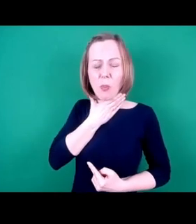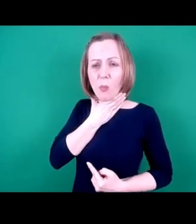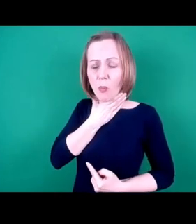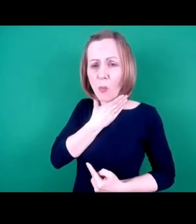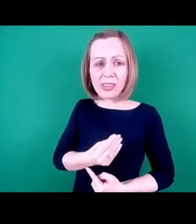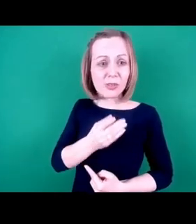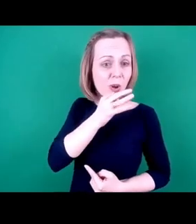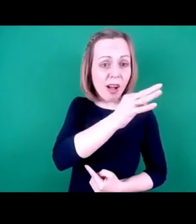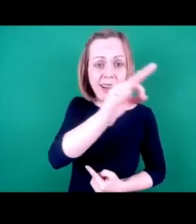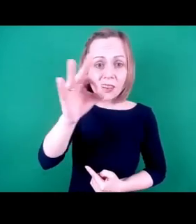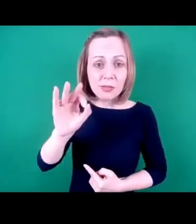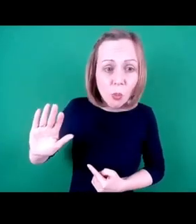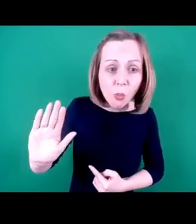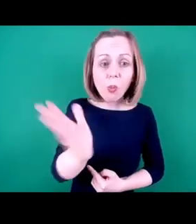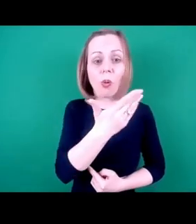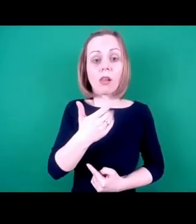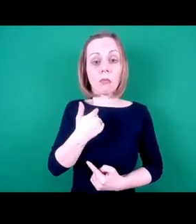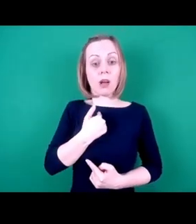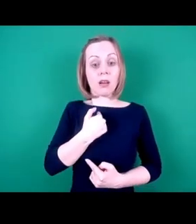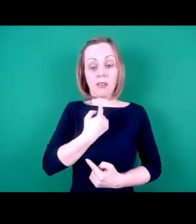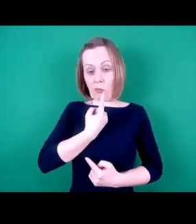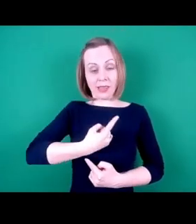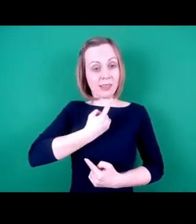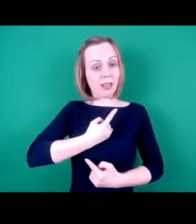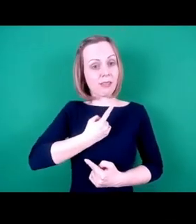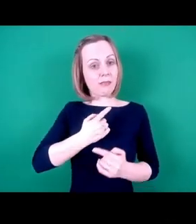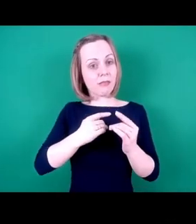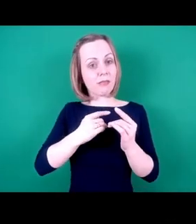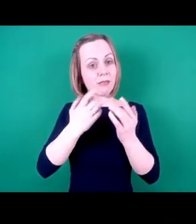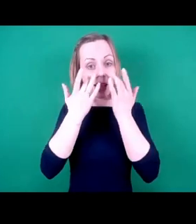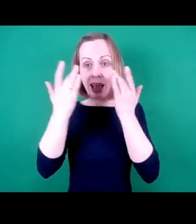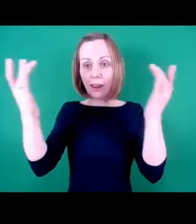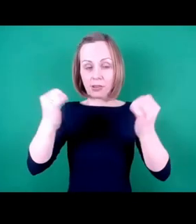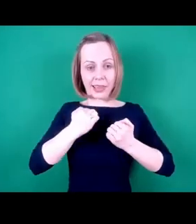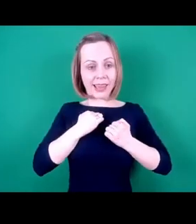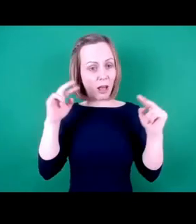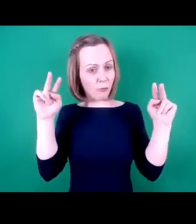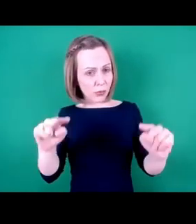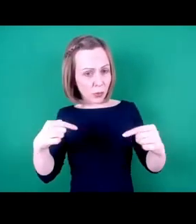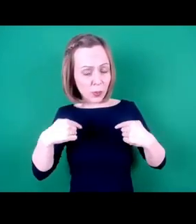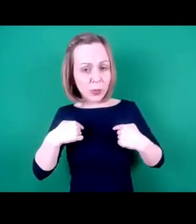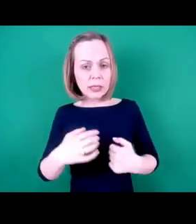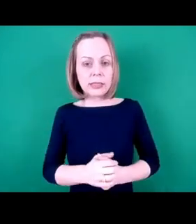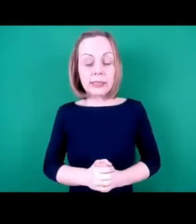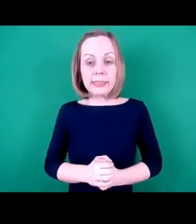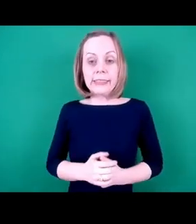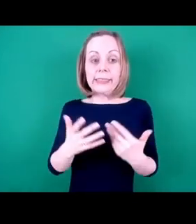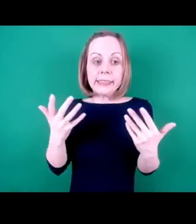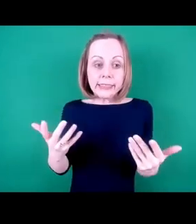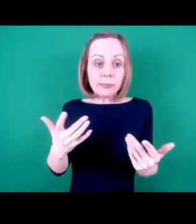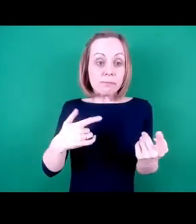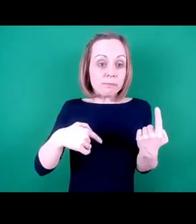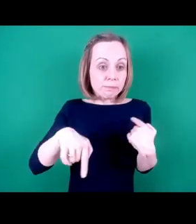to everybody, but I will answer it from the gallery's perspective. So we obviously had to postpone